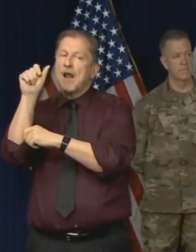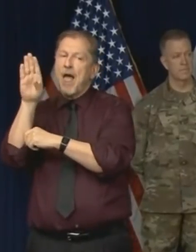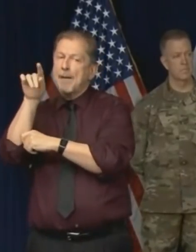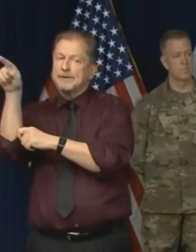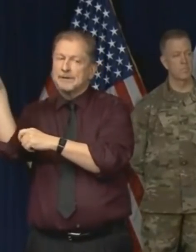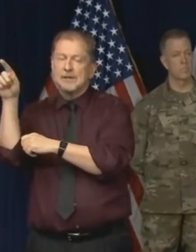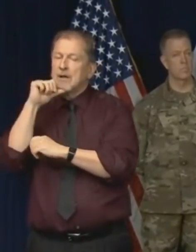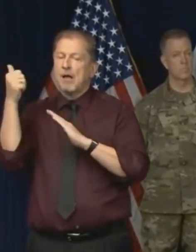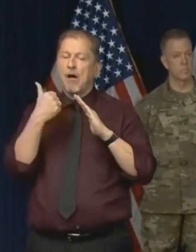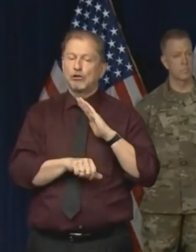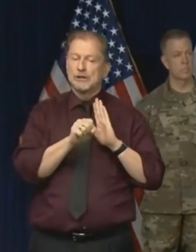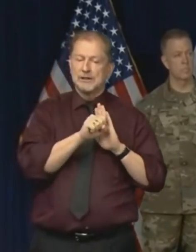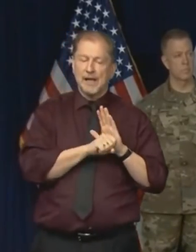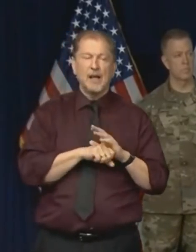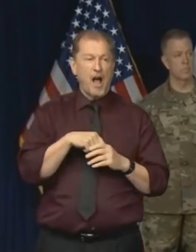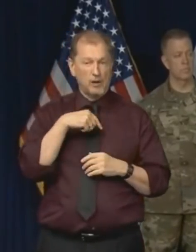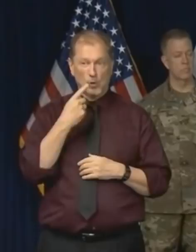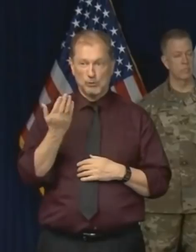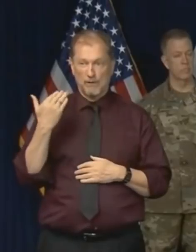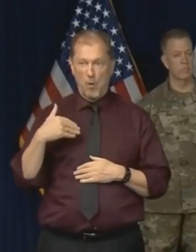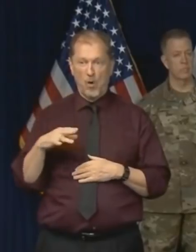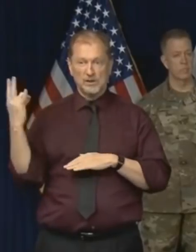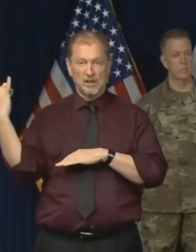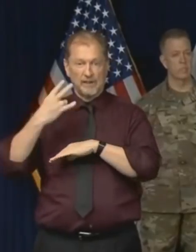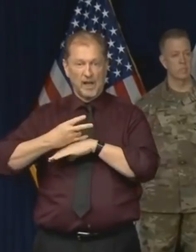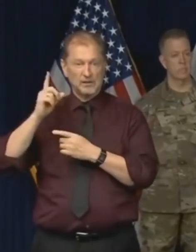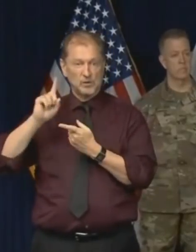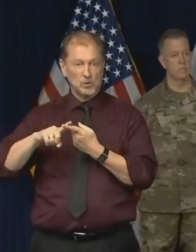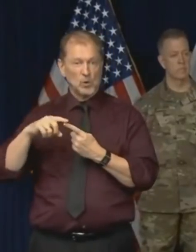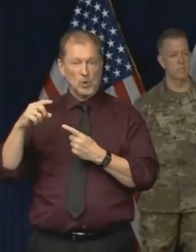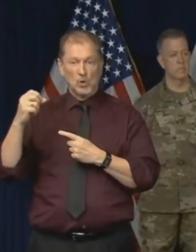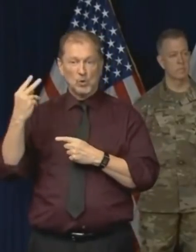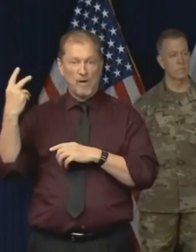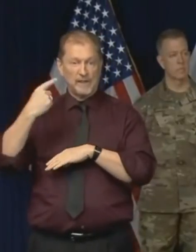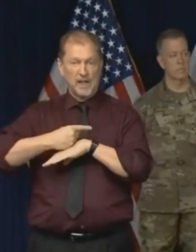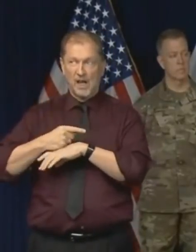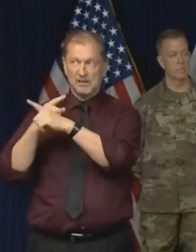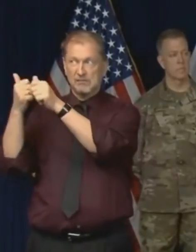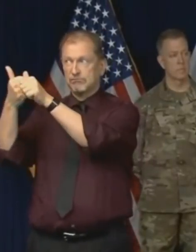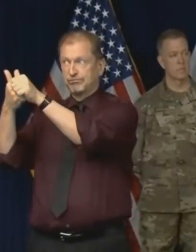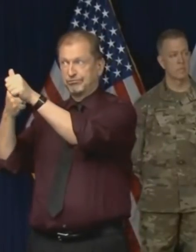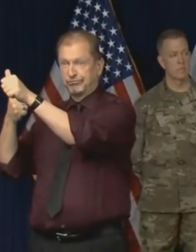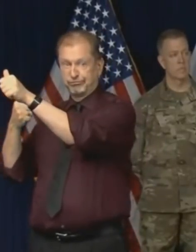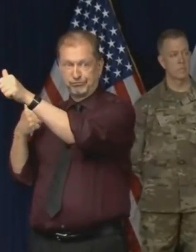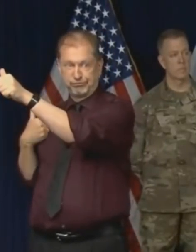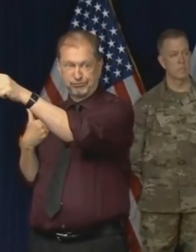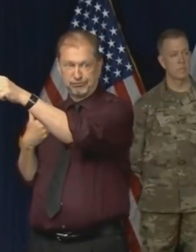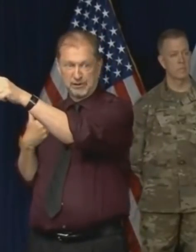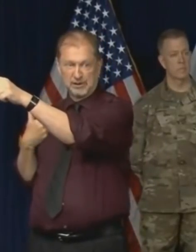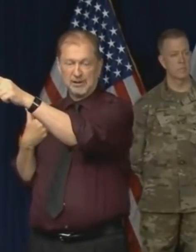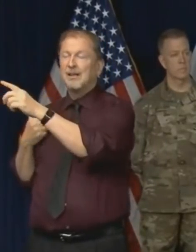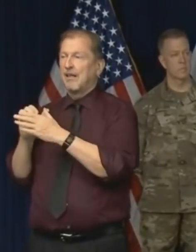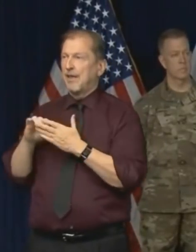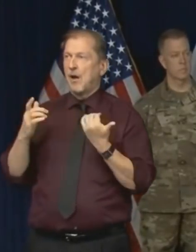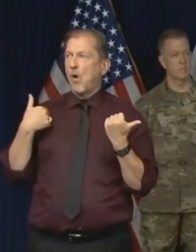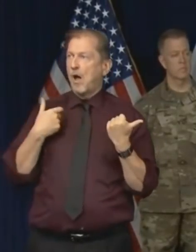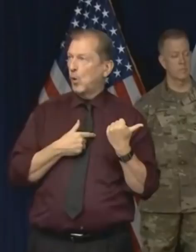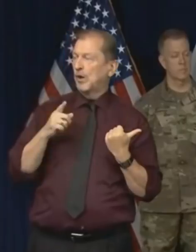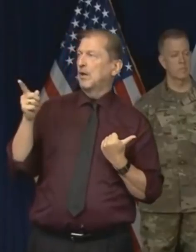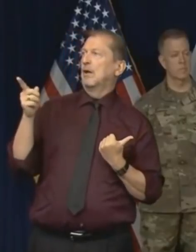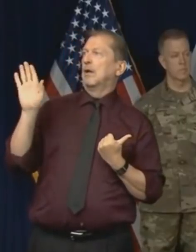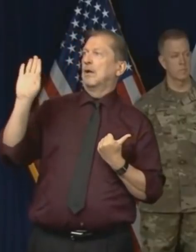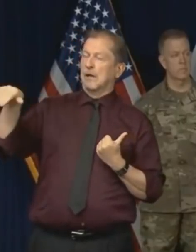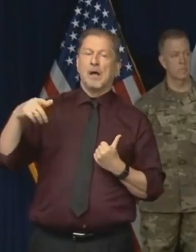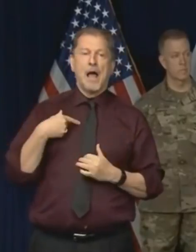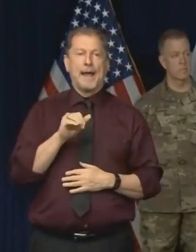about this before, how it takes 7 to 12 days to get a result from one of the commercial labs. It's the reason, partly, that we've started to